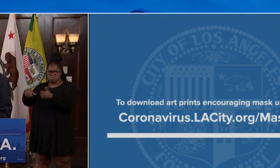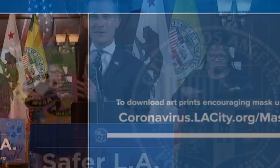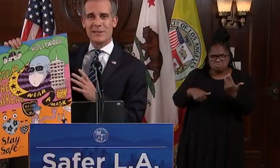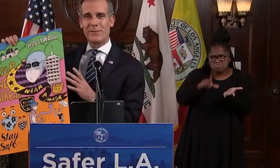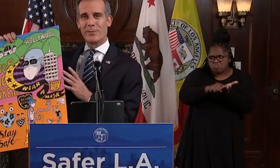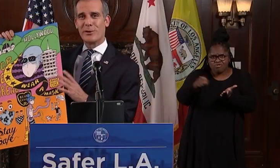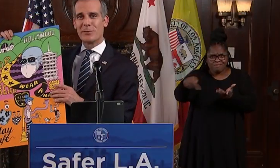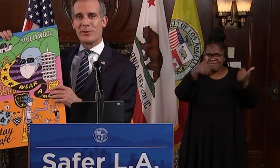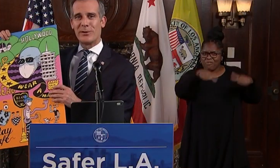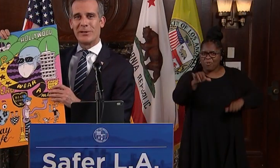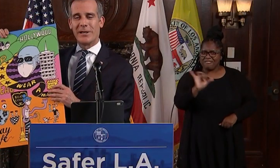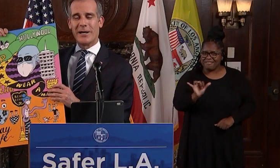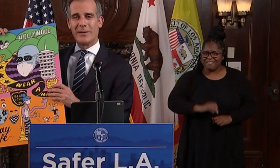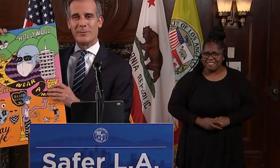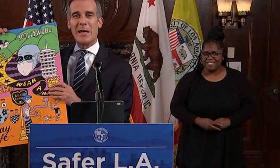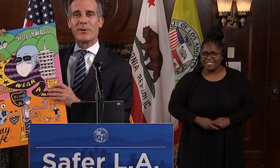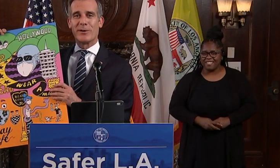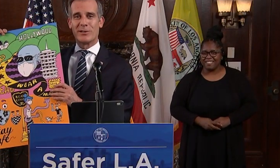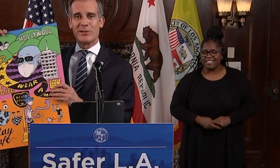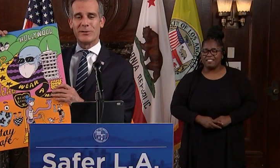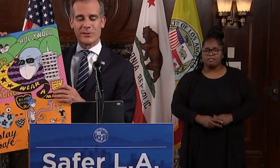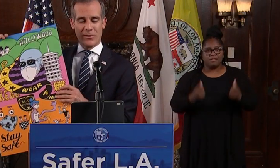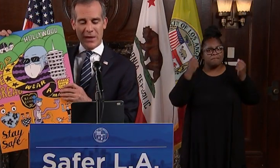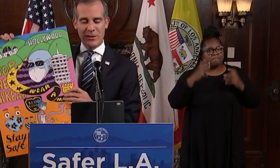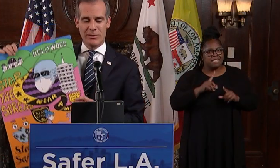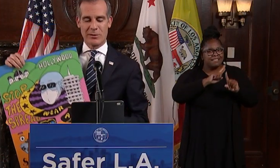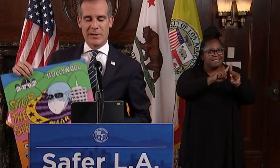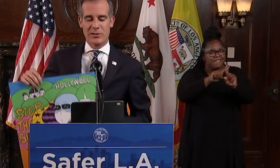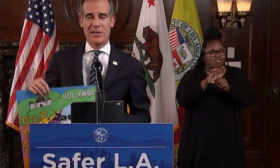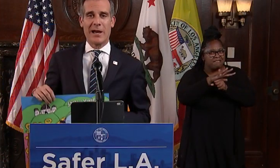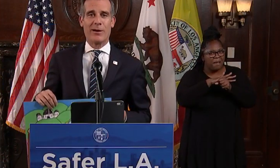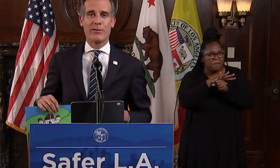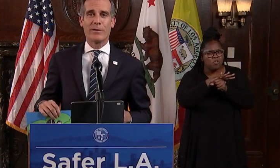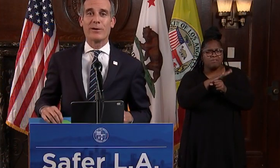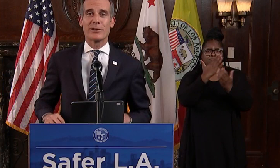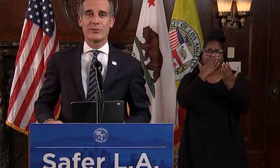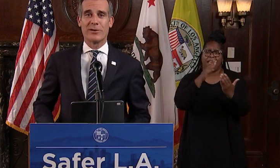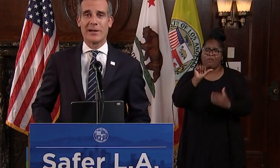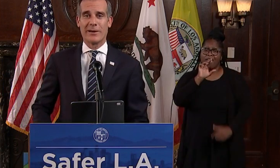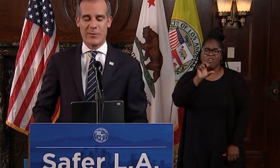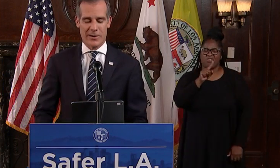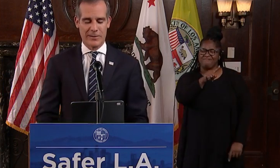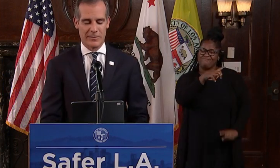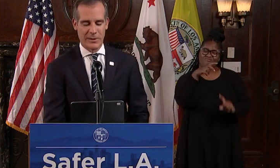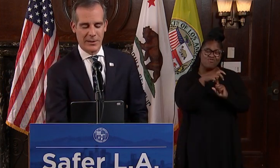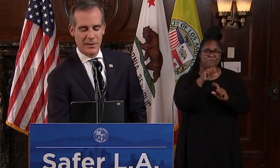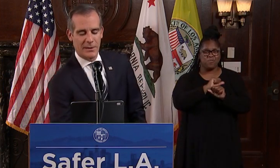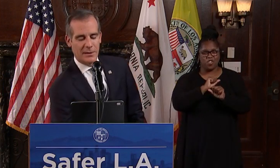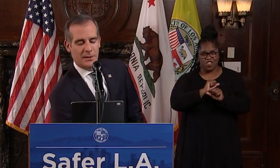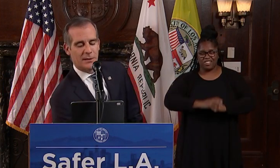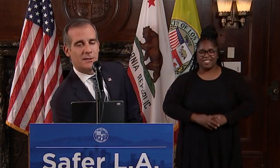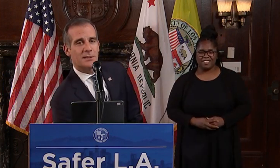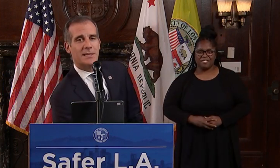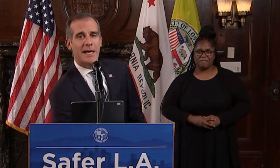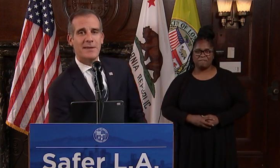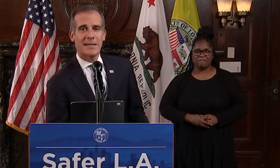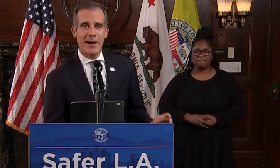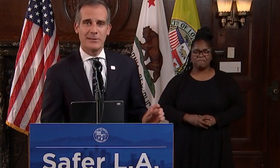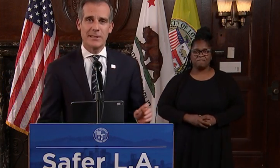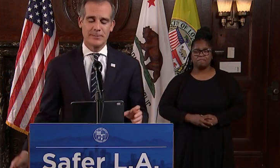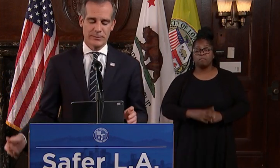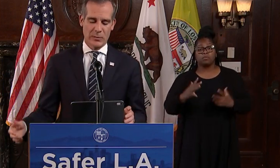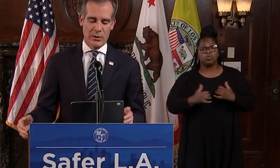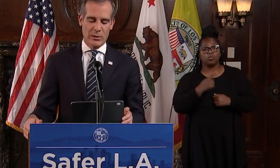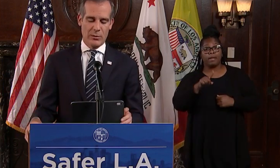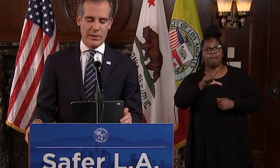We have these for multiple neighborhoods too. So thank you so much to Aaron for your extraordinary work. Today in the